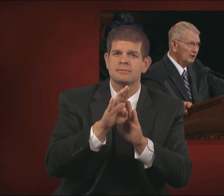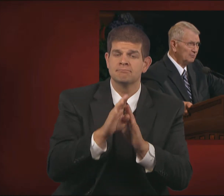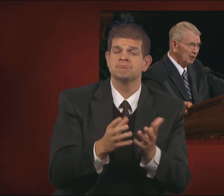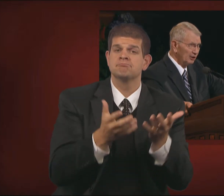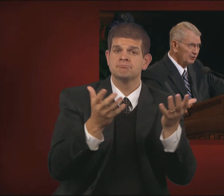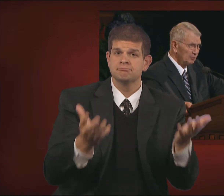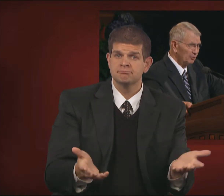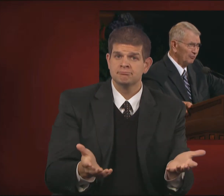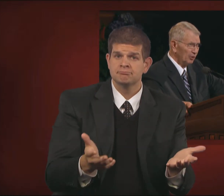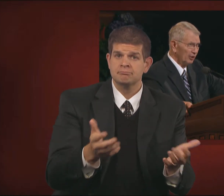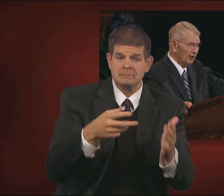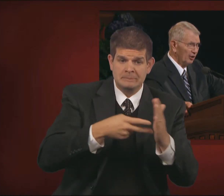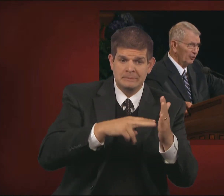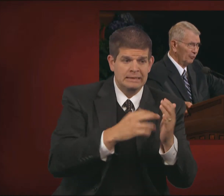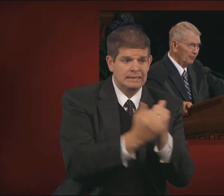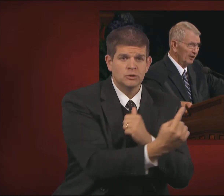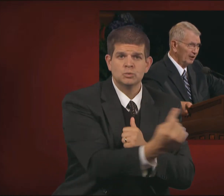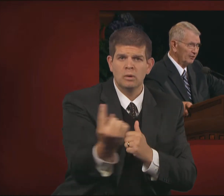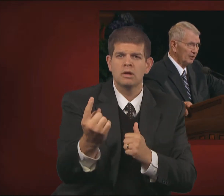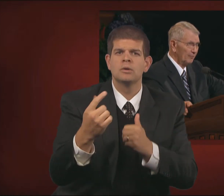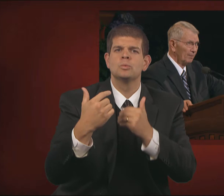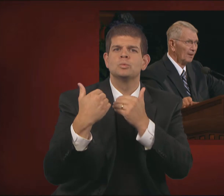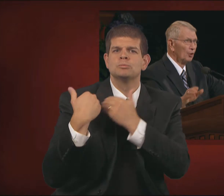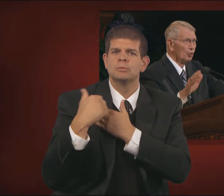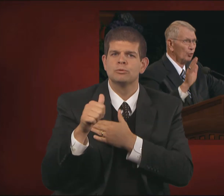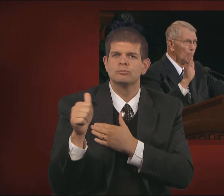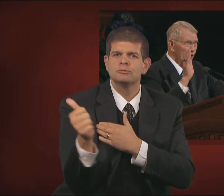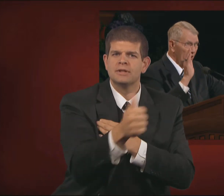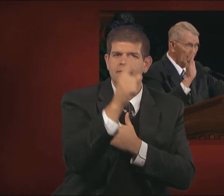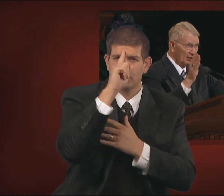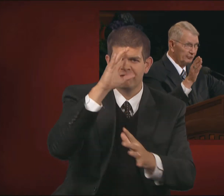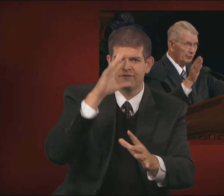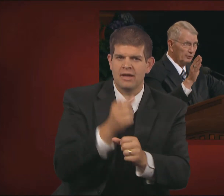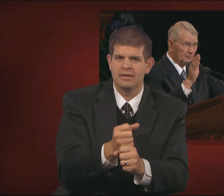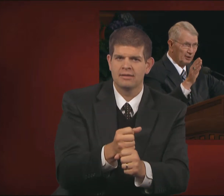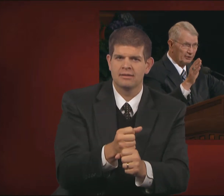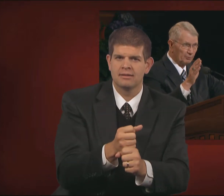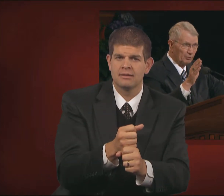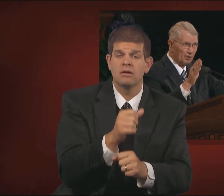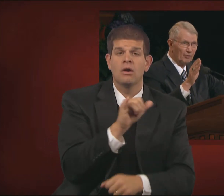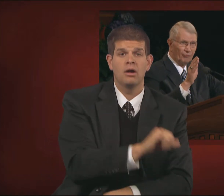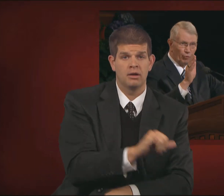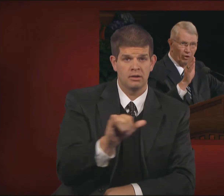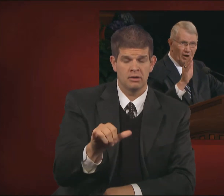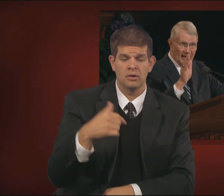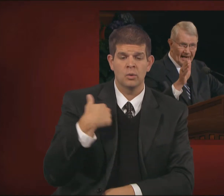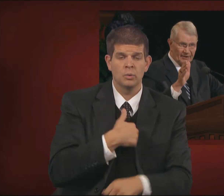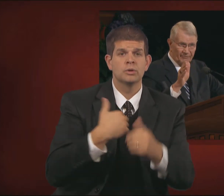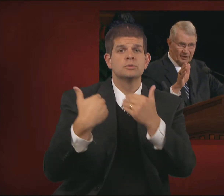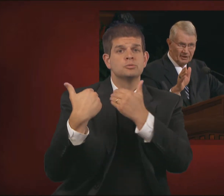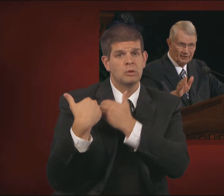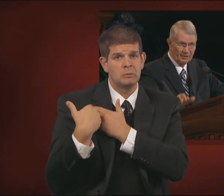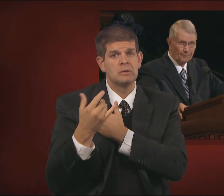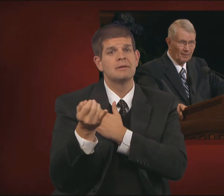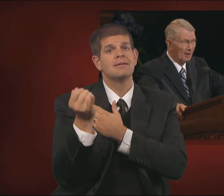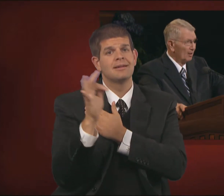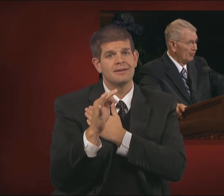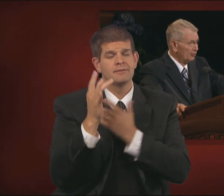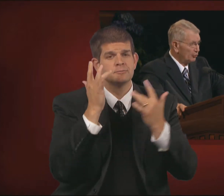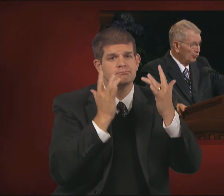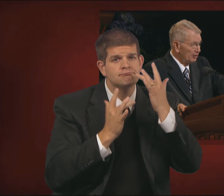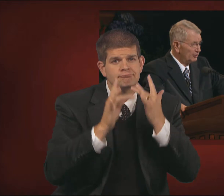are responsible for our own faith. We are also responsible for our lack of faith.